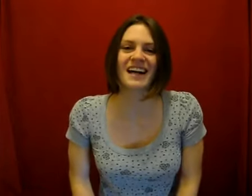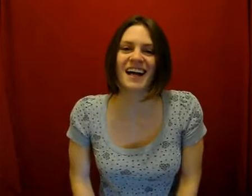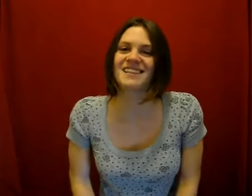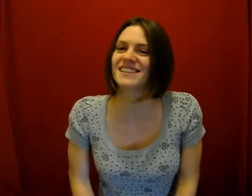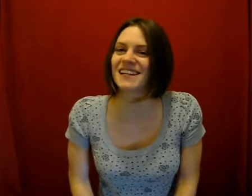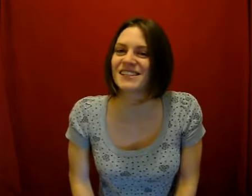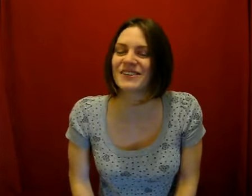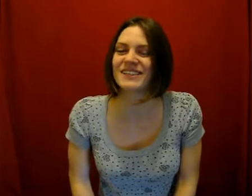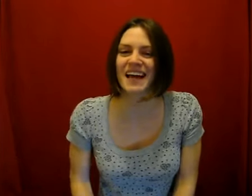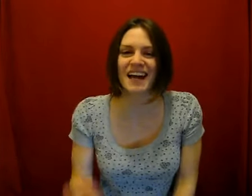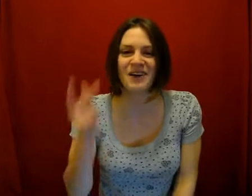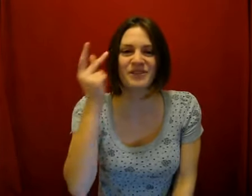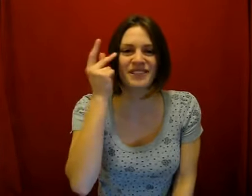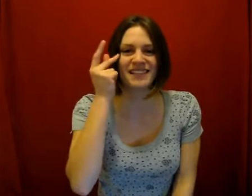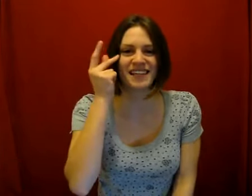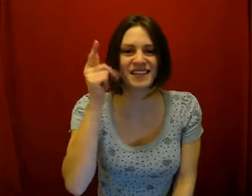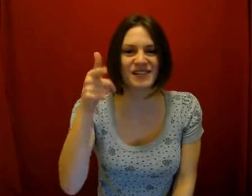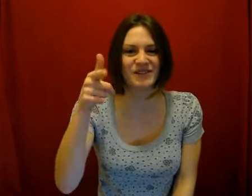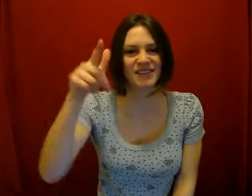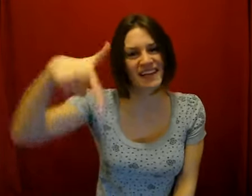guys, stay tuned, and I will see you later.